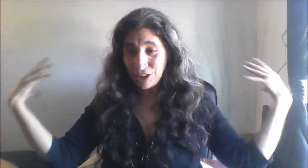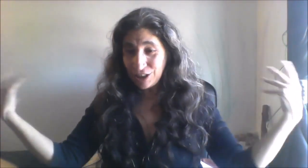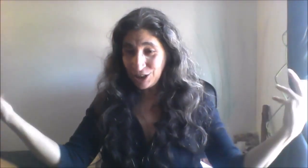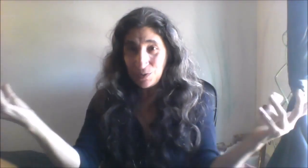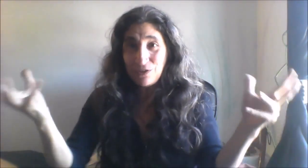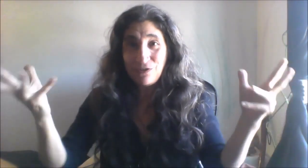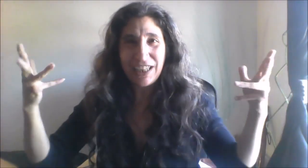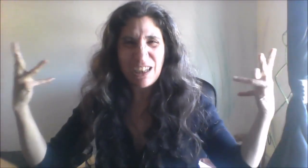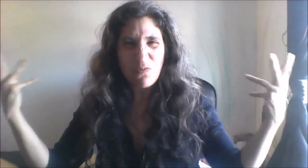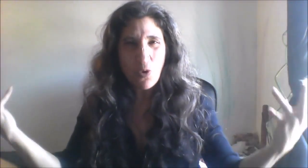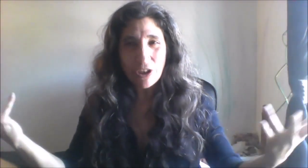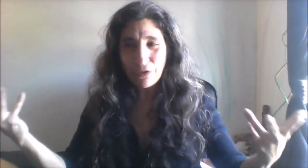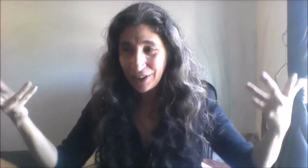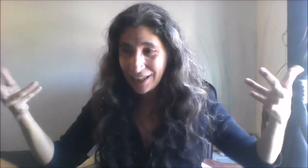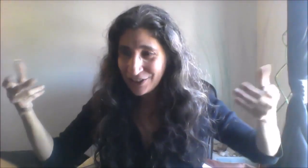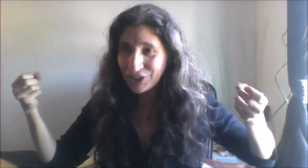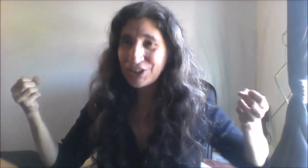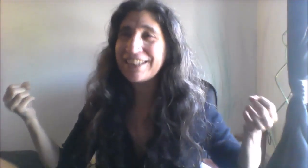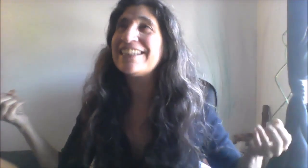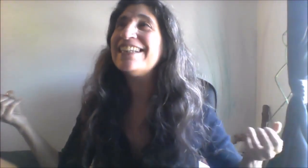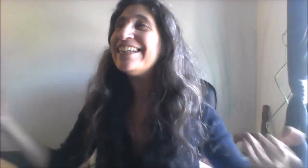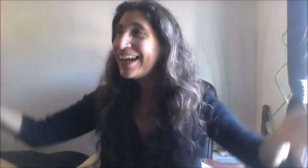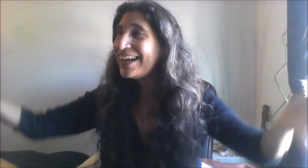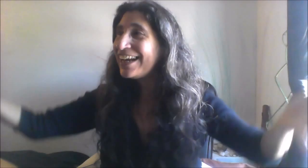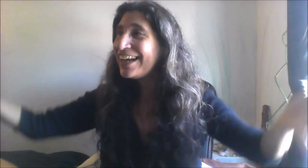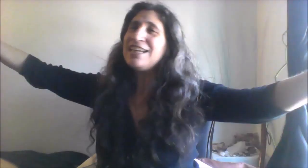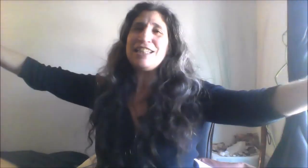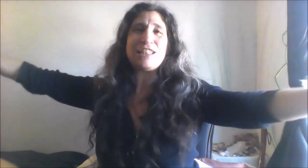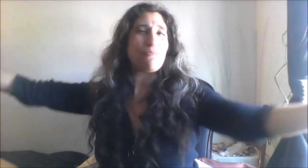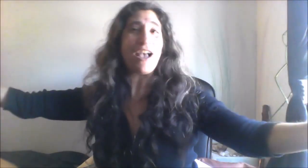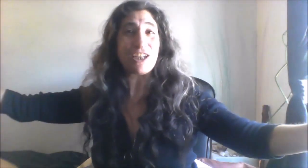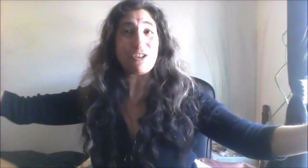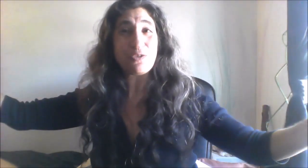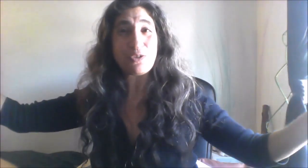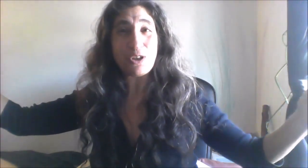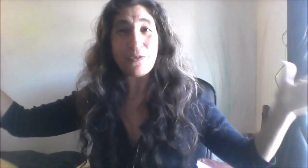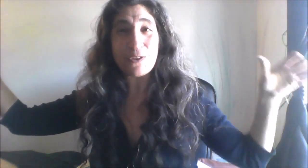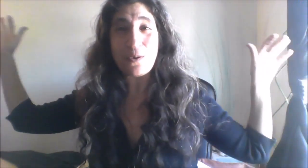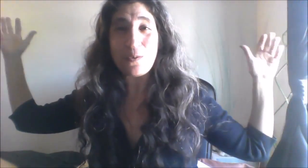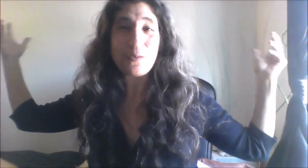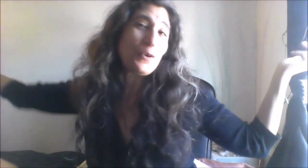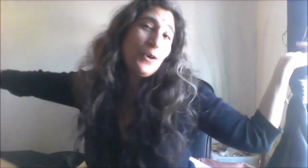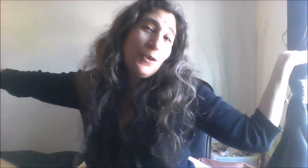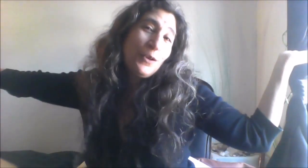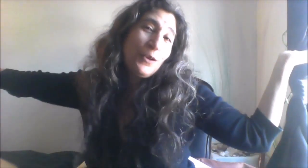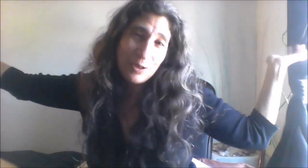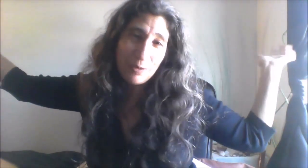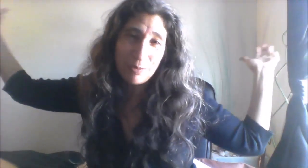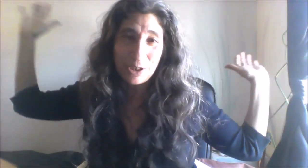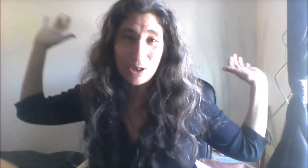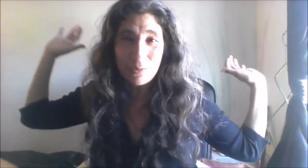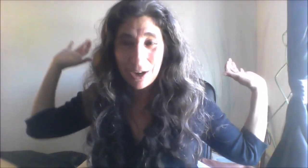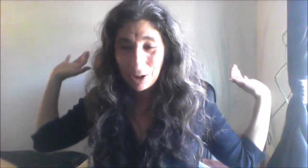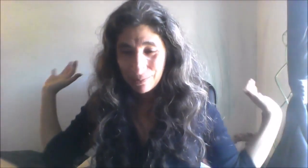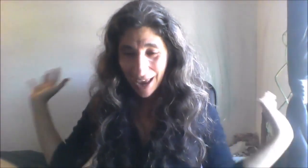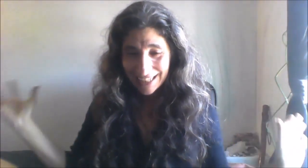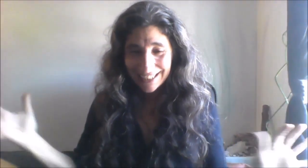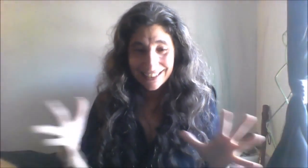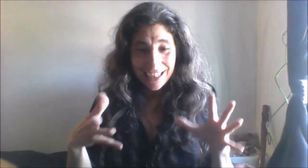namaste and i will see you next month let me know how things unfold for you and and i'll let you know how things unfold for me every